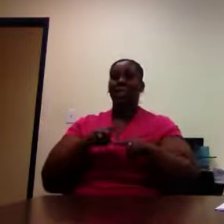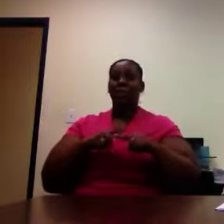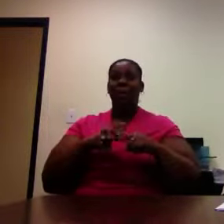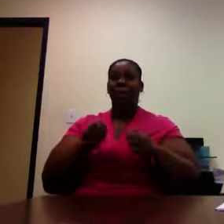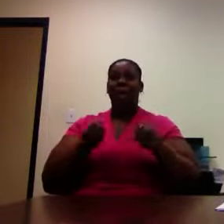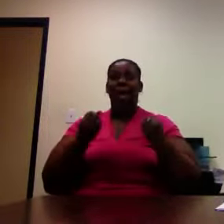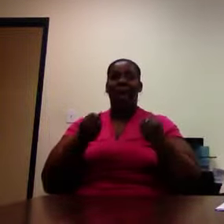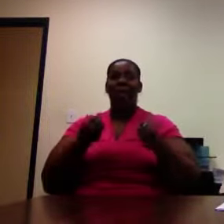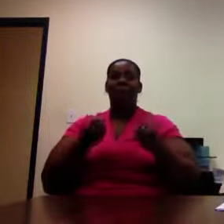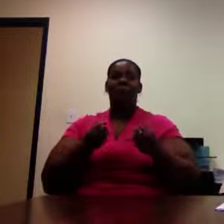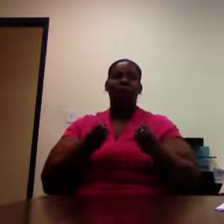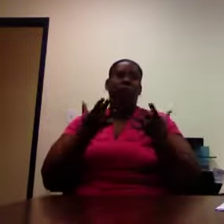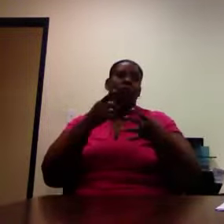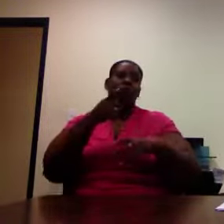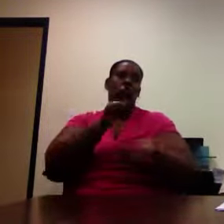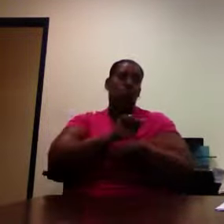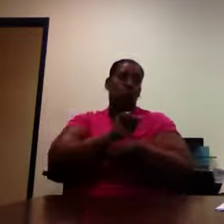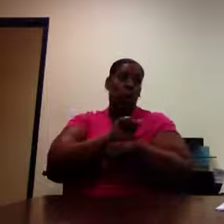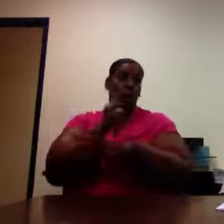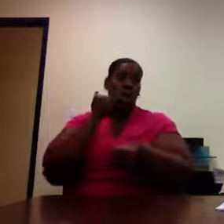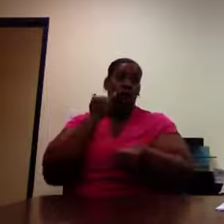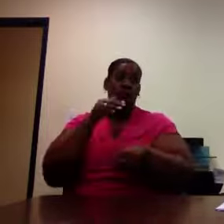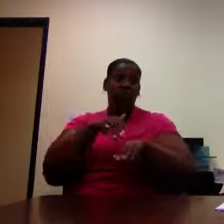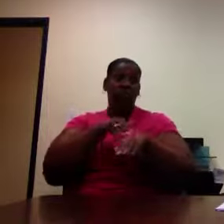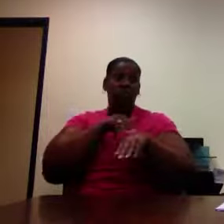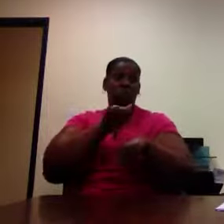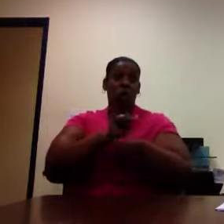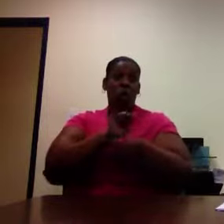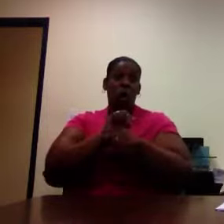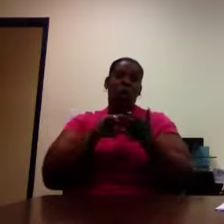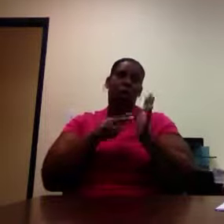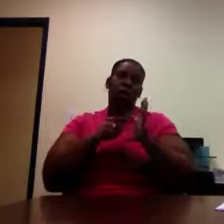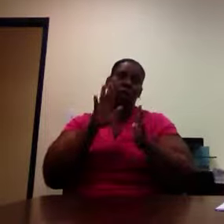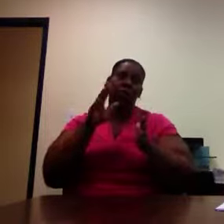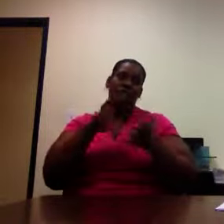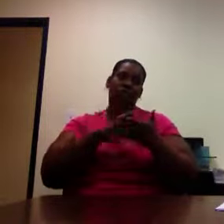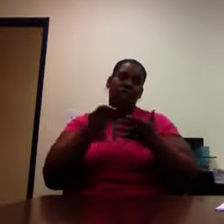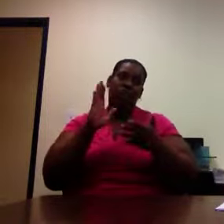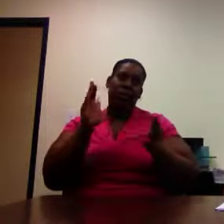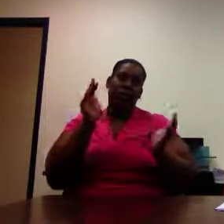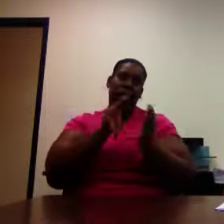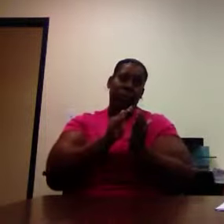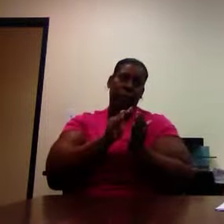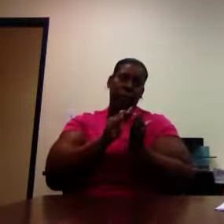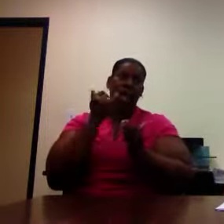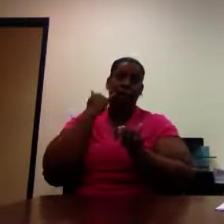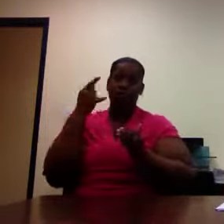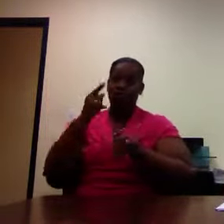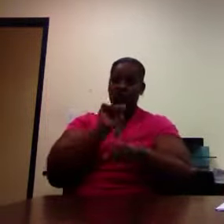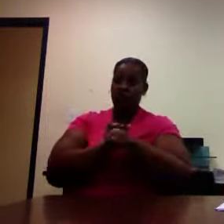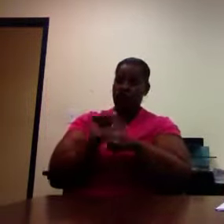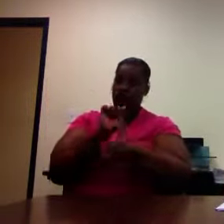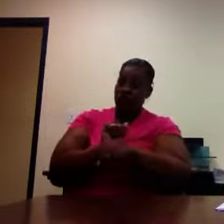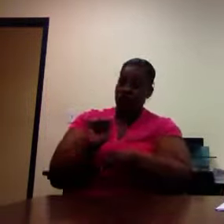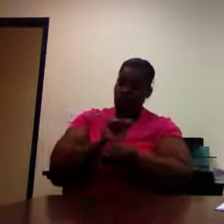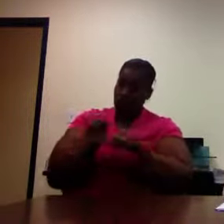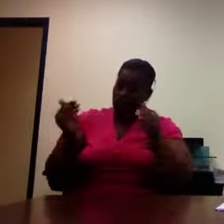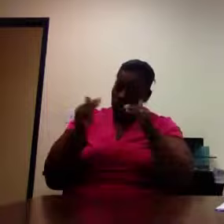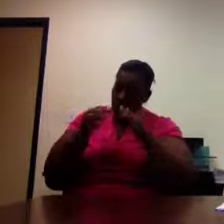paid by local industry for similar types of work. So, the more production that you do out there in the